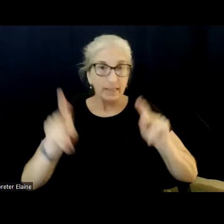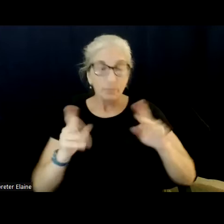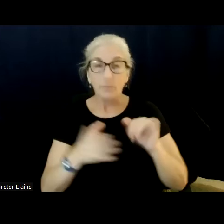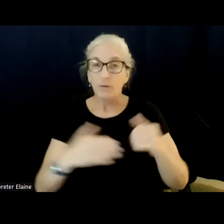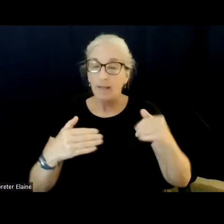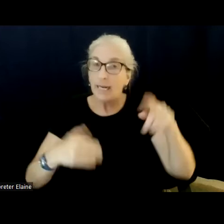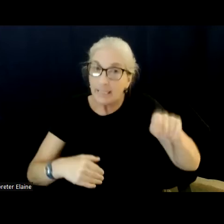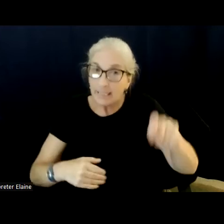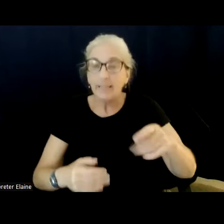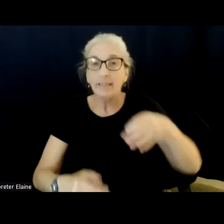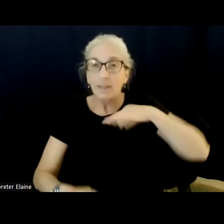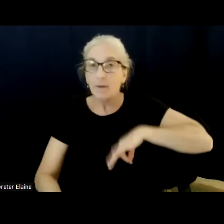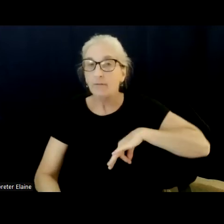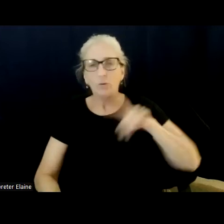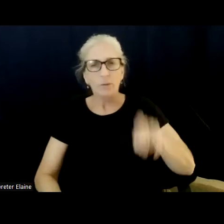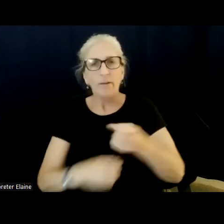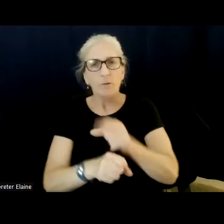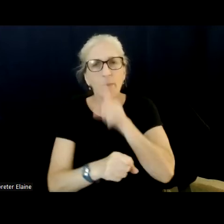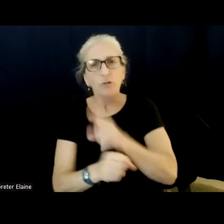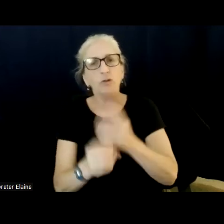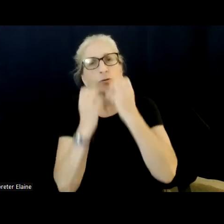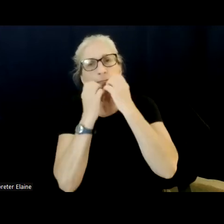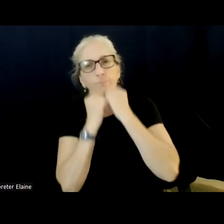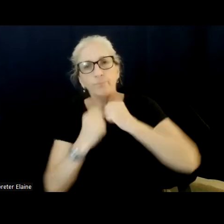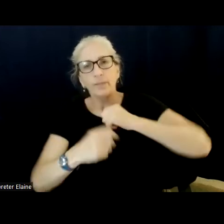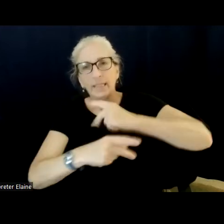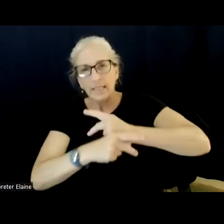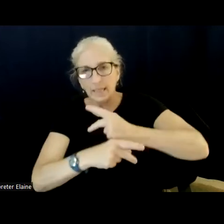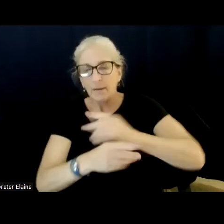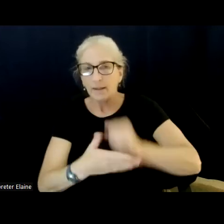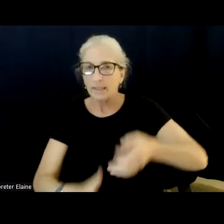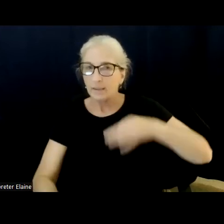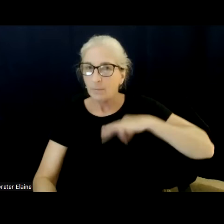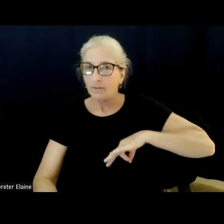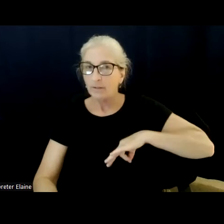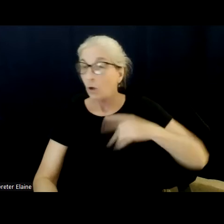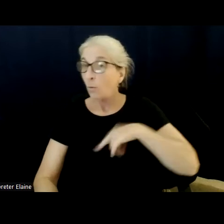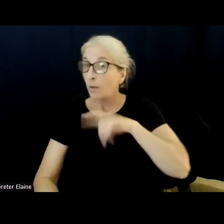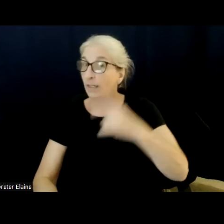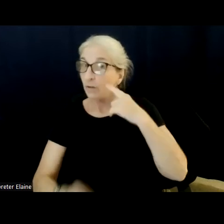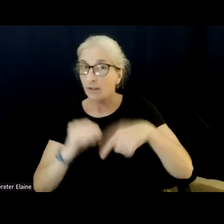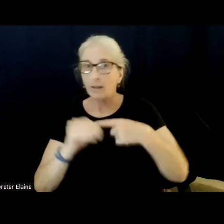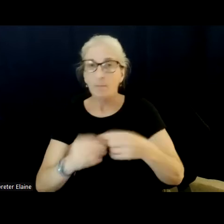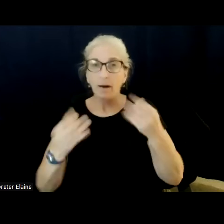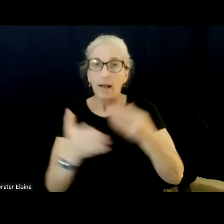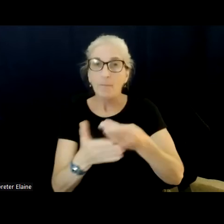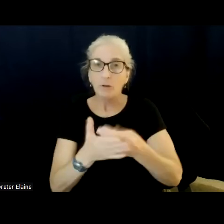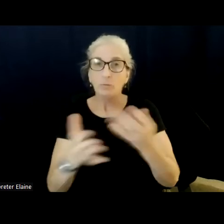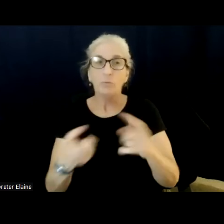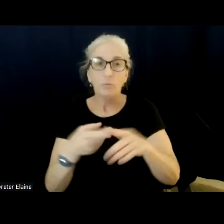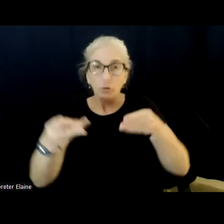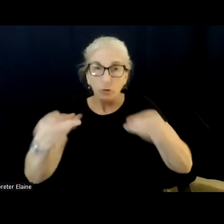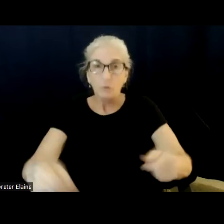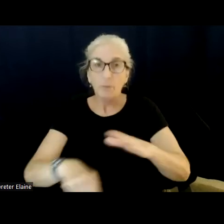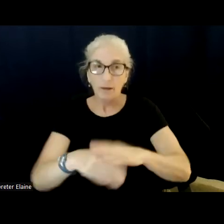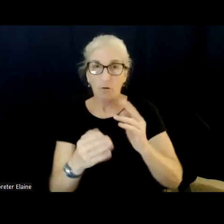quality of these benefits. And that's the key is we need to decide how much money we want to spend on the programs. And I think that's where